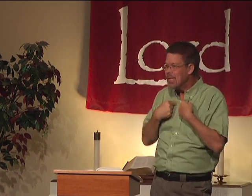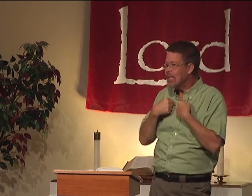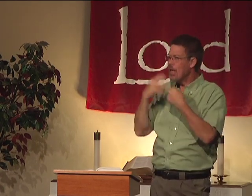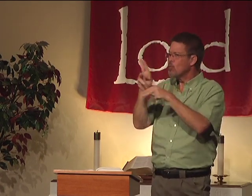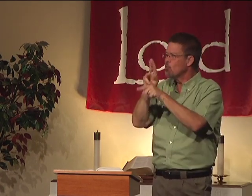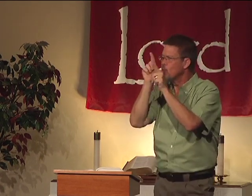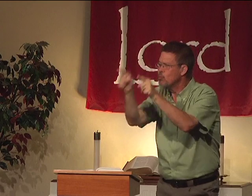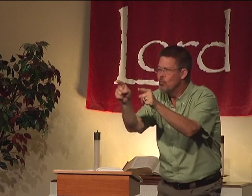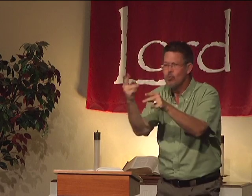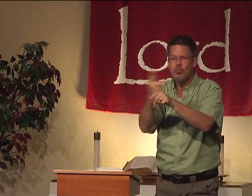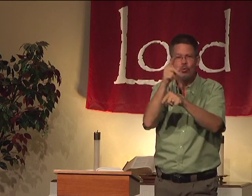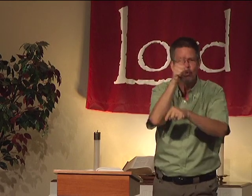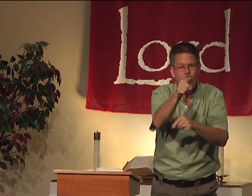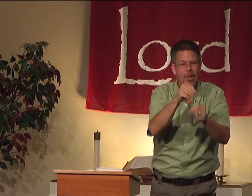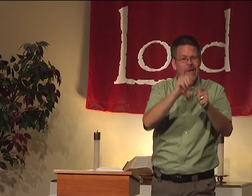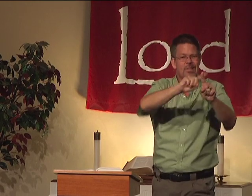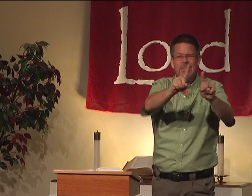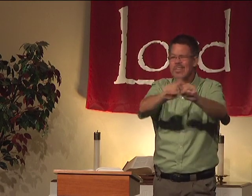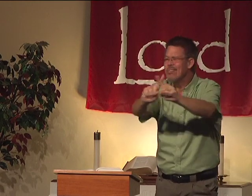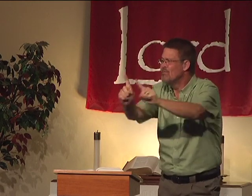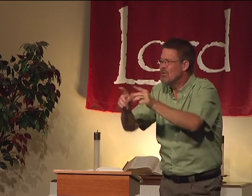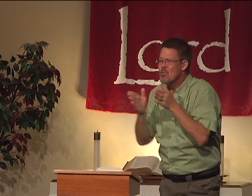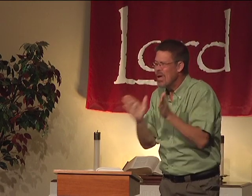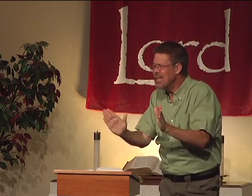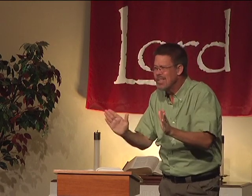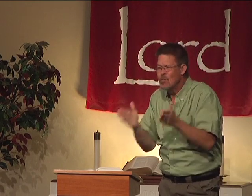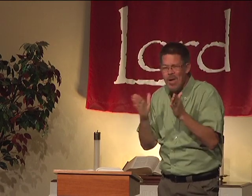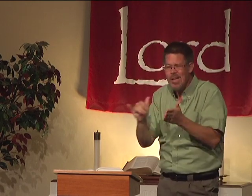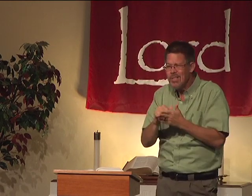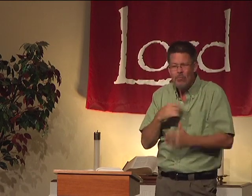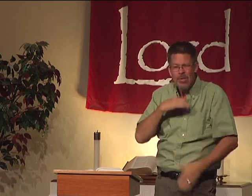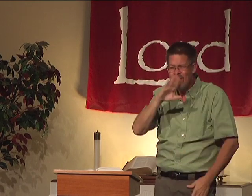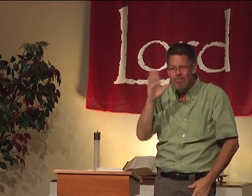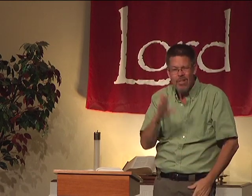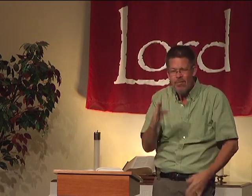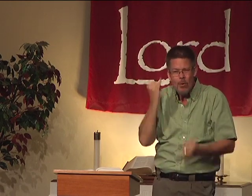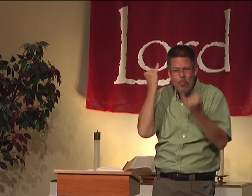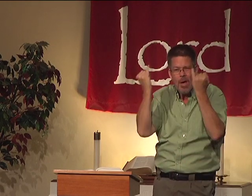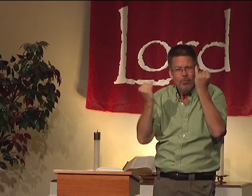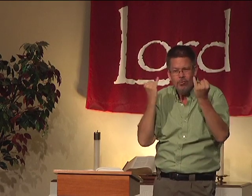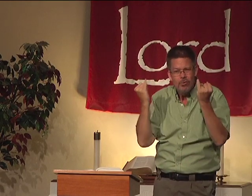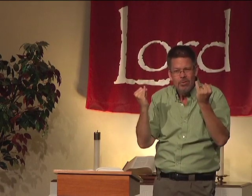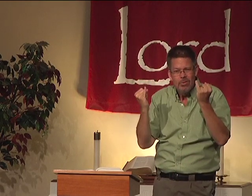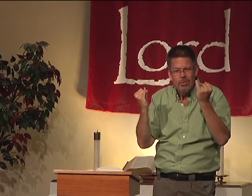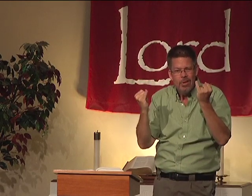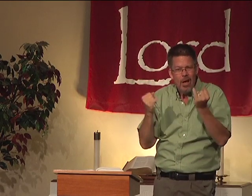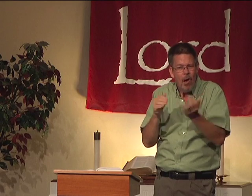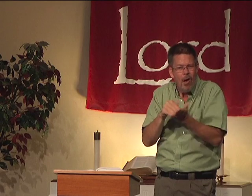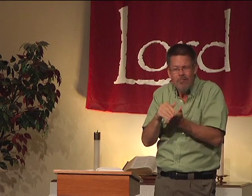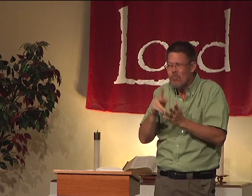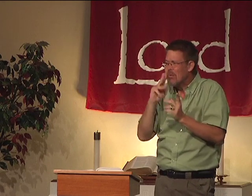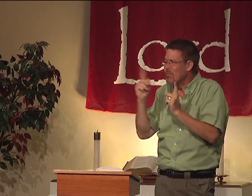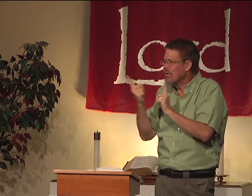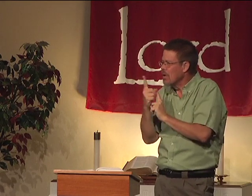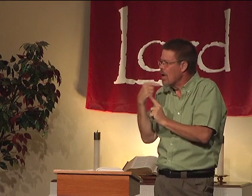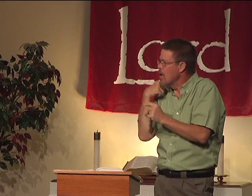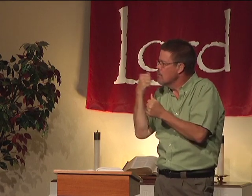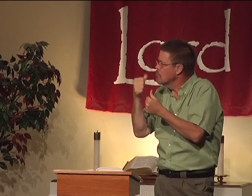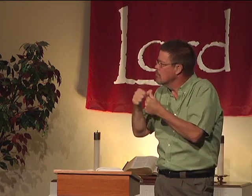He is using me and using you and you and you and all these different people in different ways that we could have never imagined. And often people